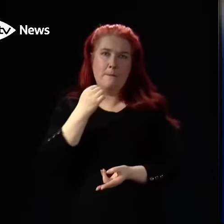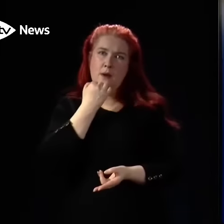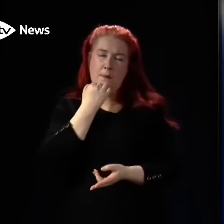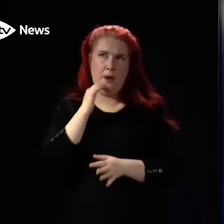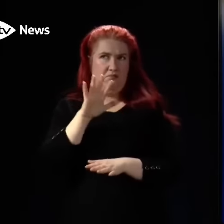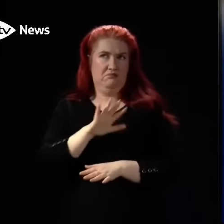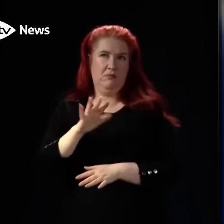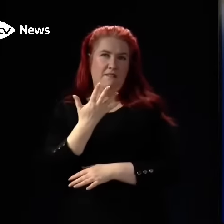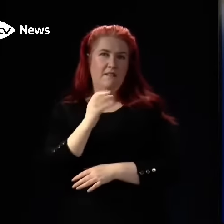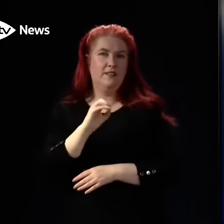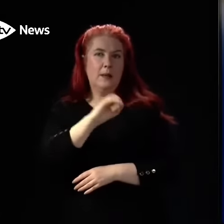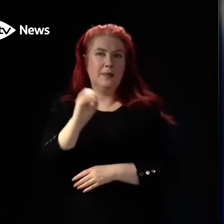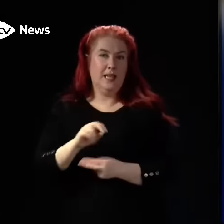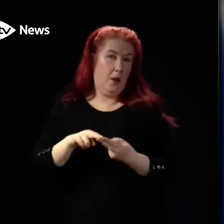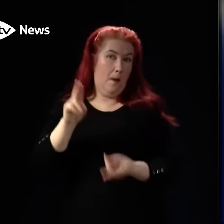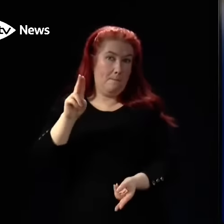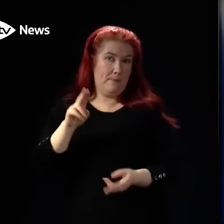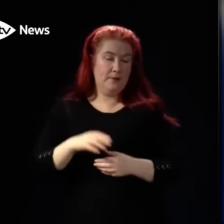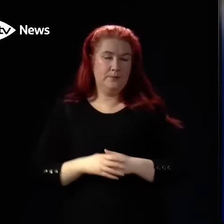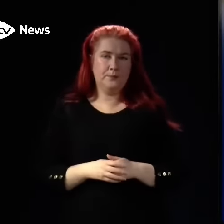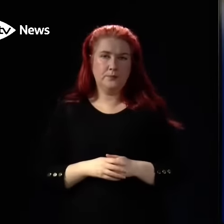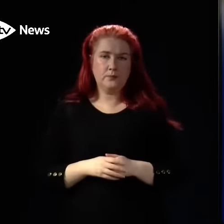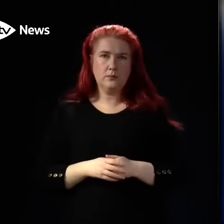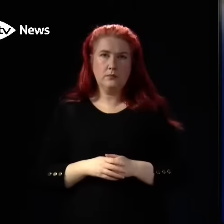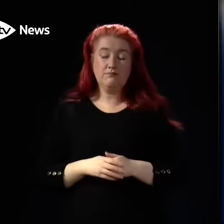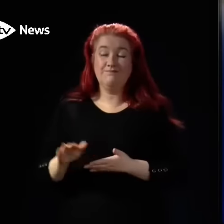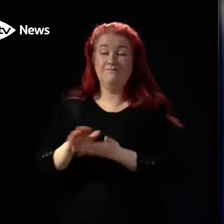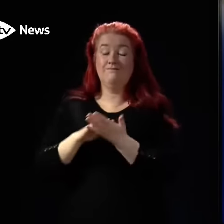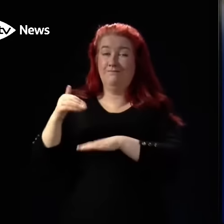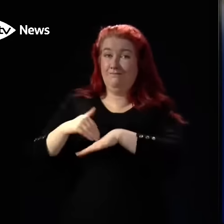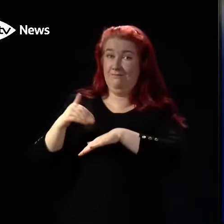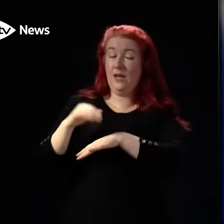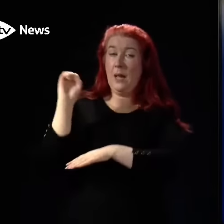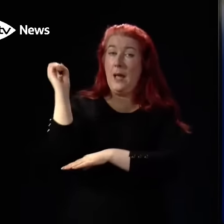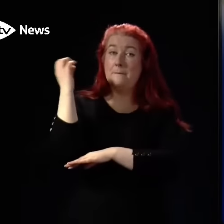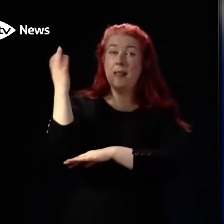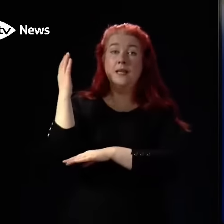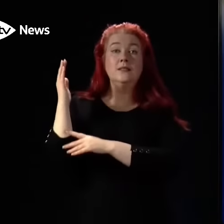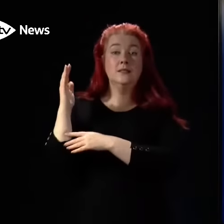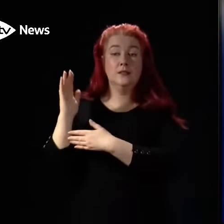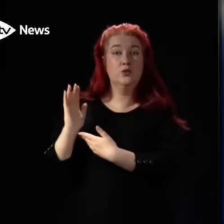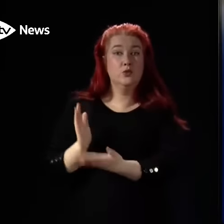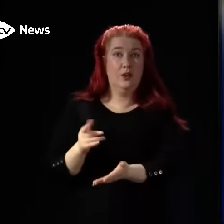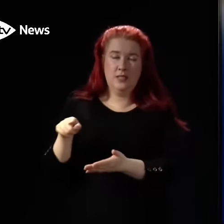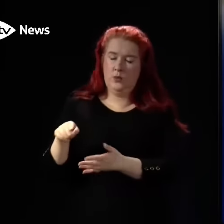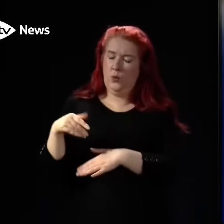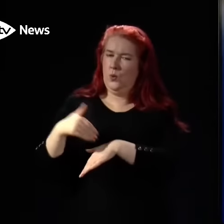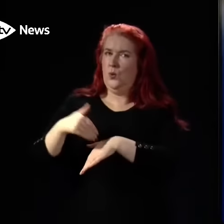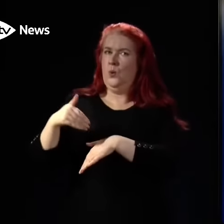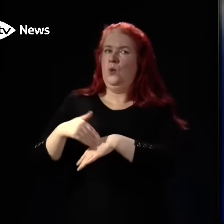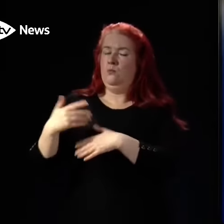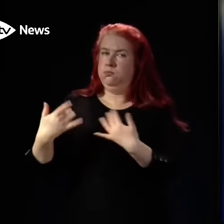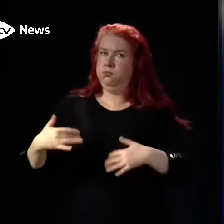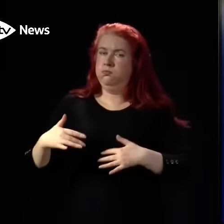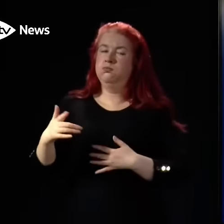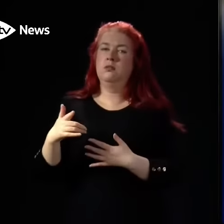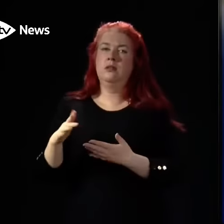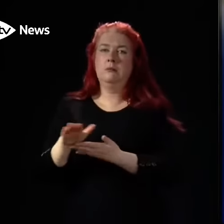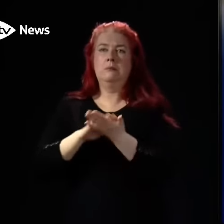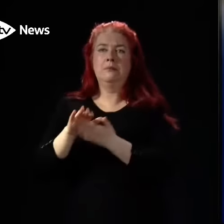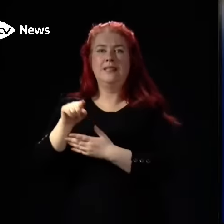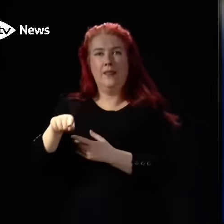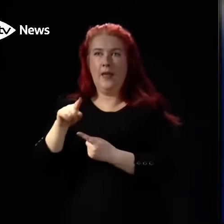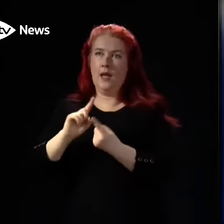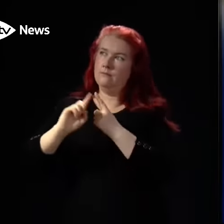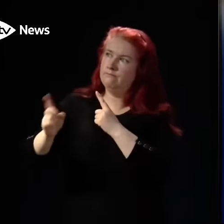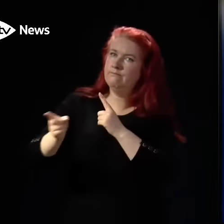50%. The impact on the ambulance service has also been significant compounded by longer turnaround